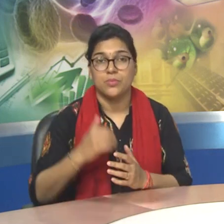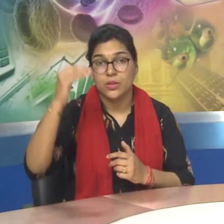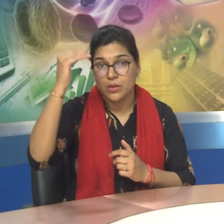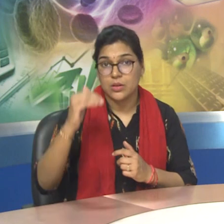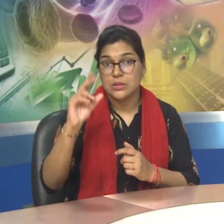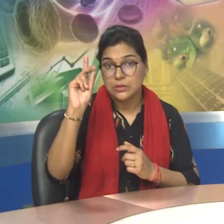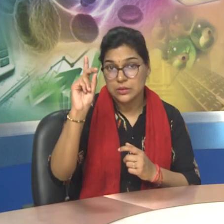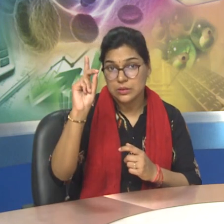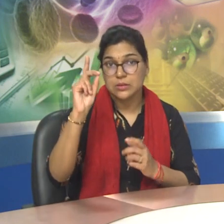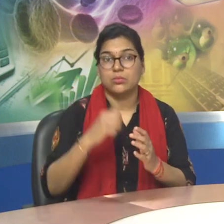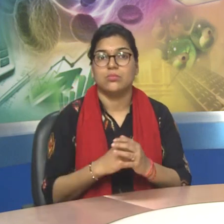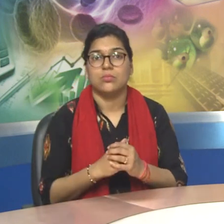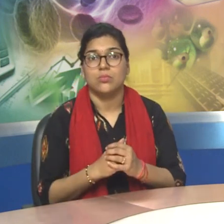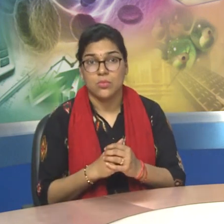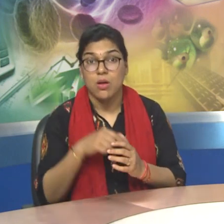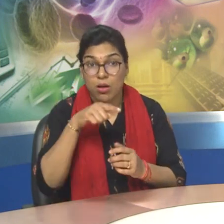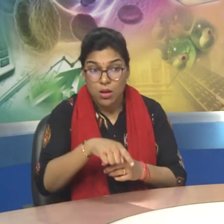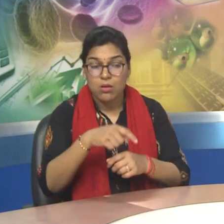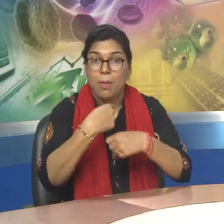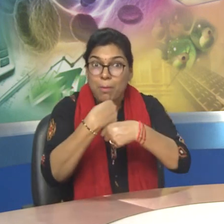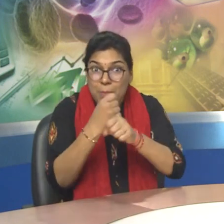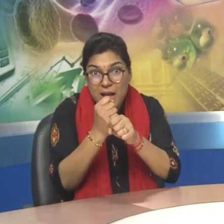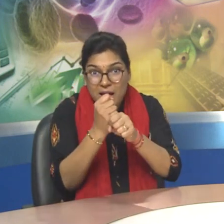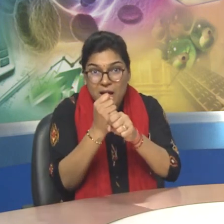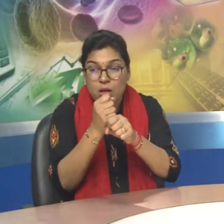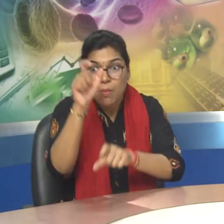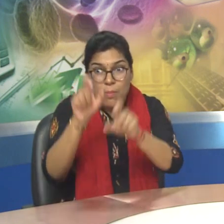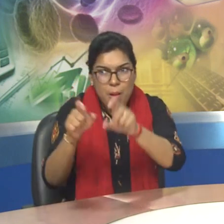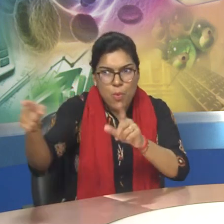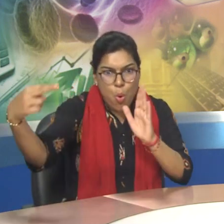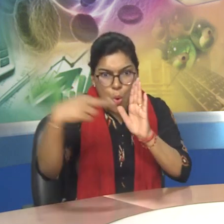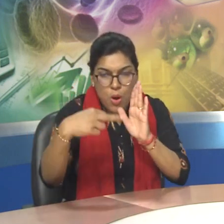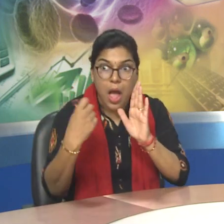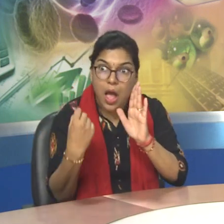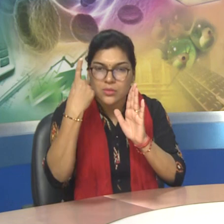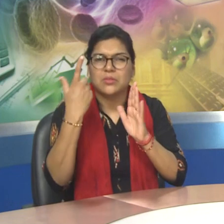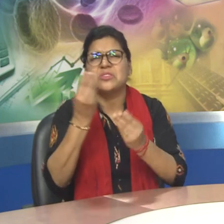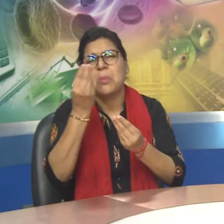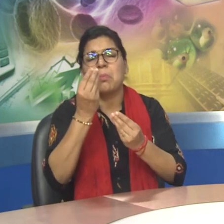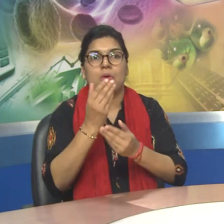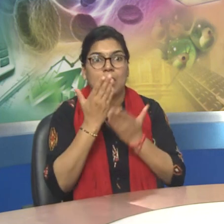These are published to inform, educate and entertain the public.